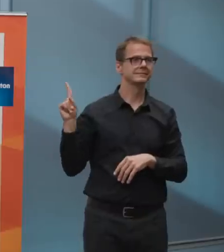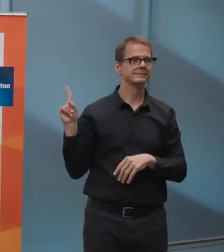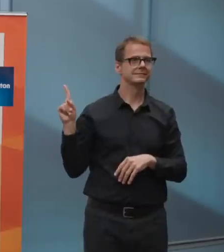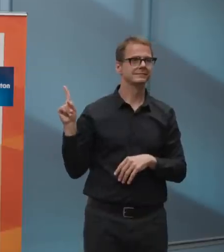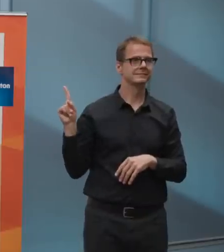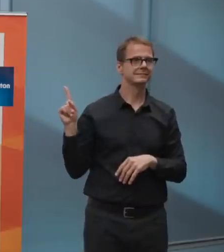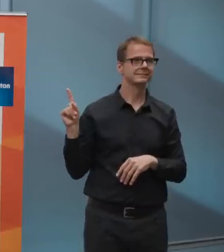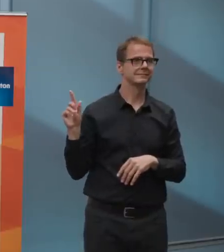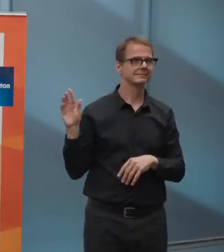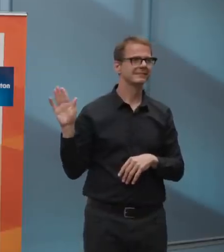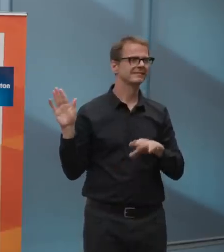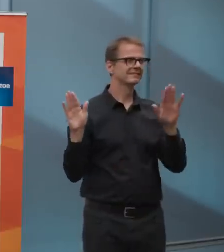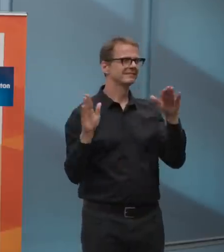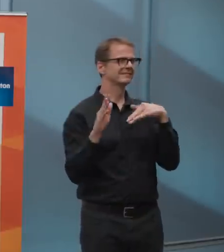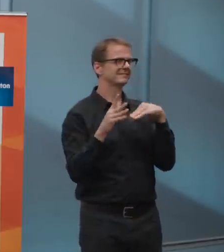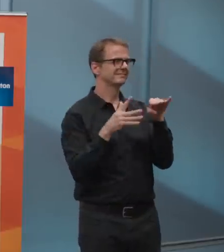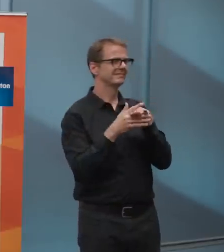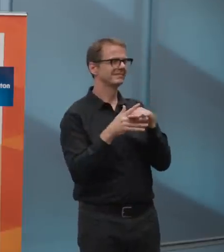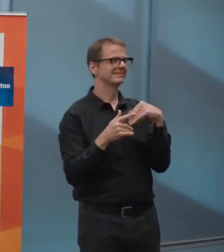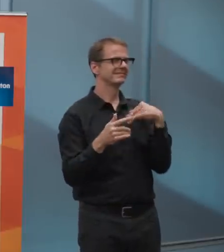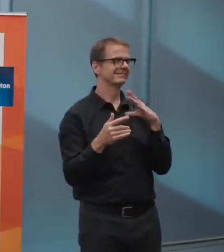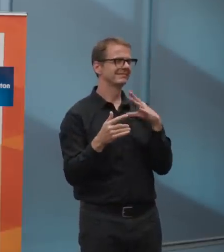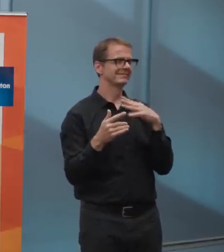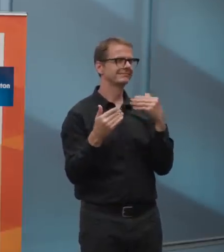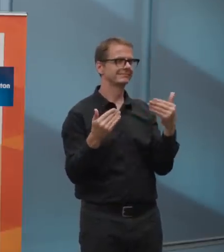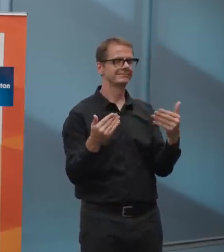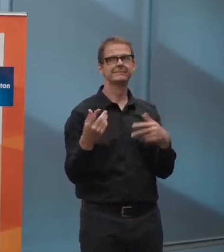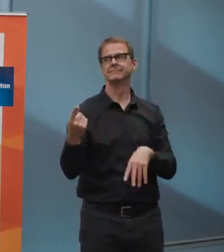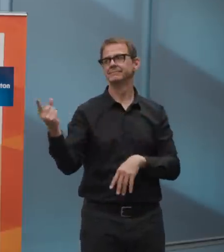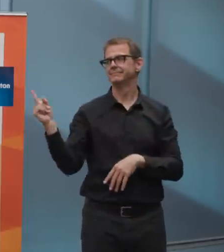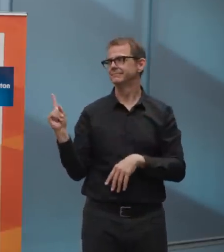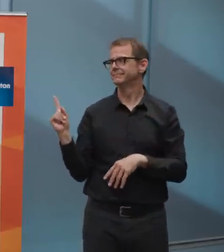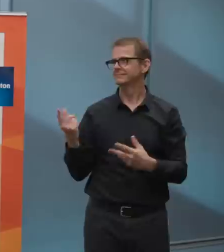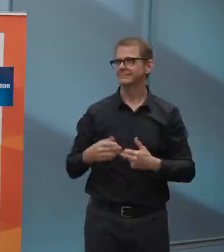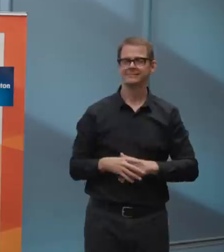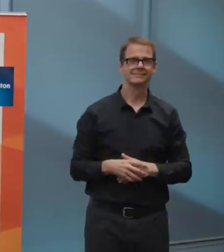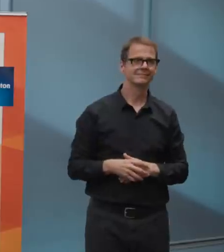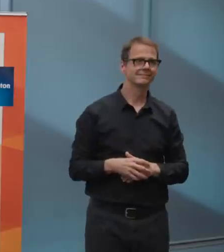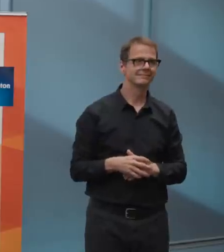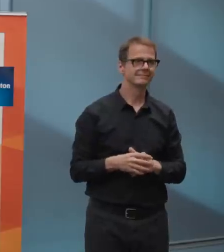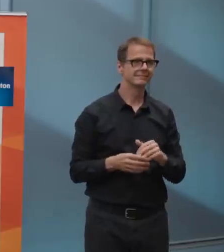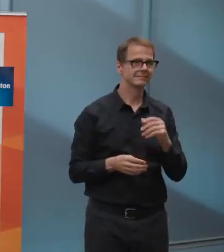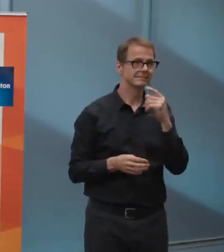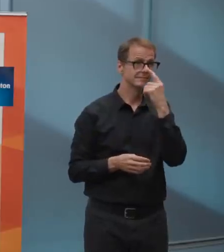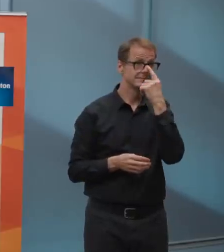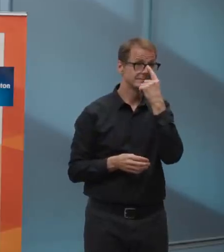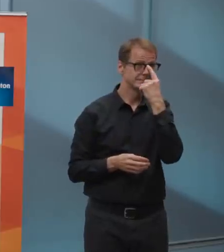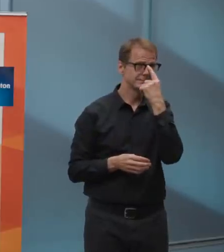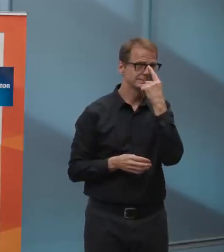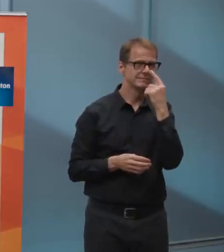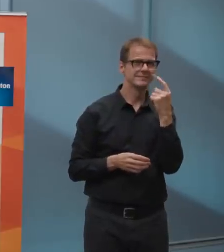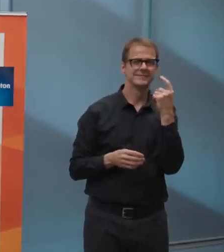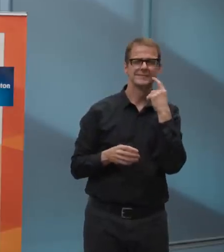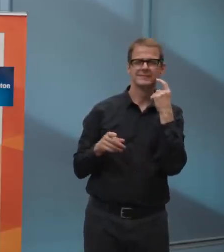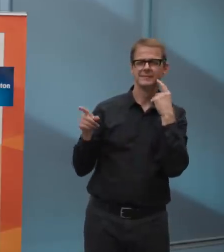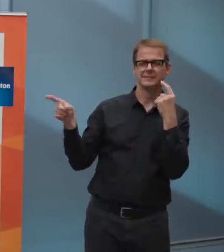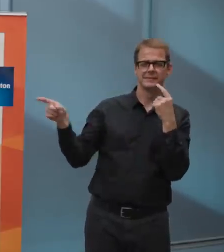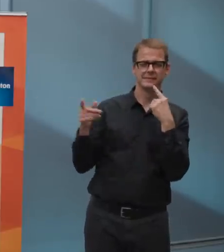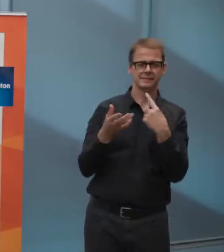the, um, the relaunch for, uh, park space, sports fields, all that kind of stuff. We know people